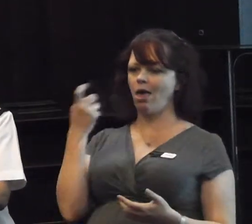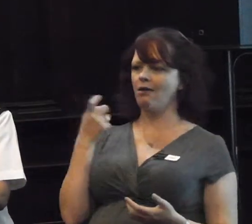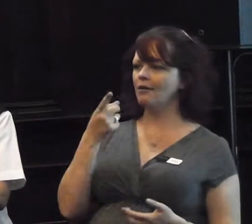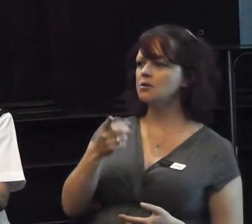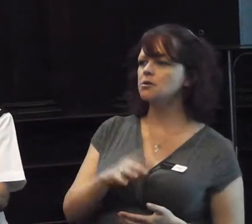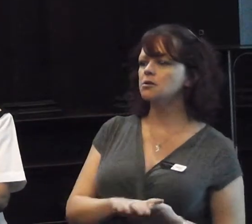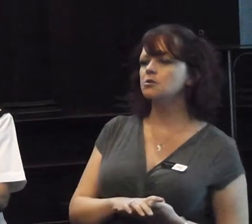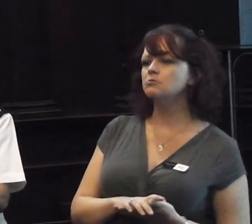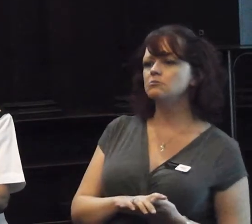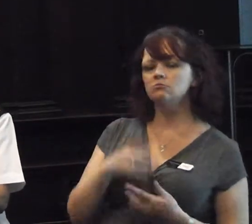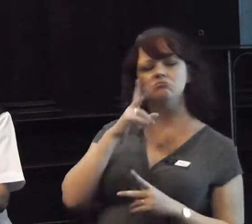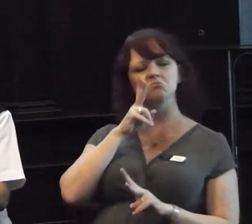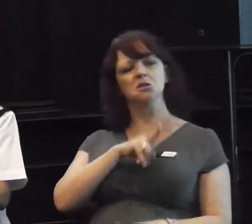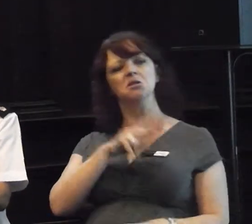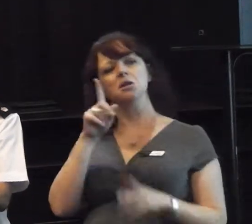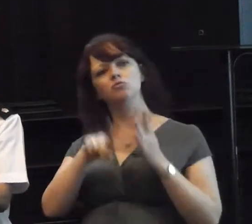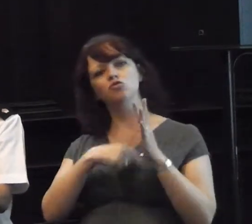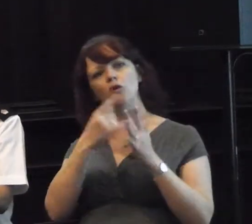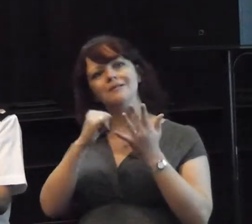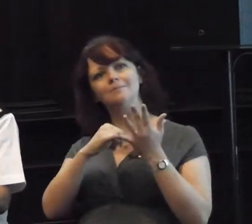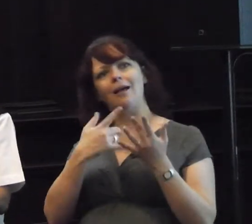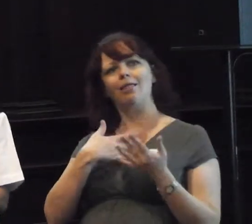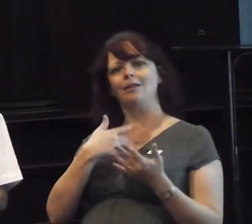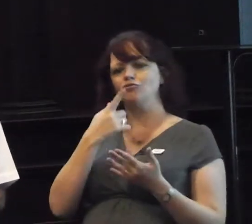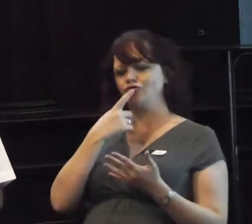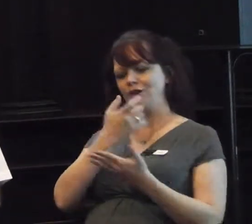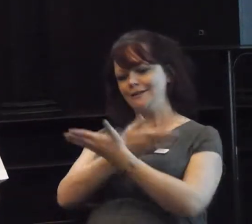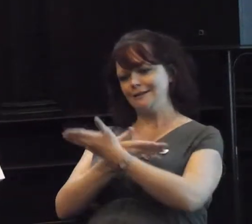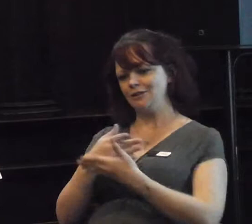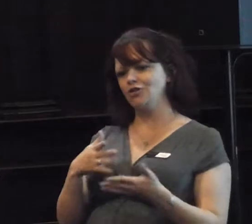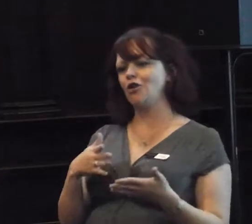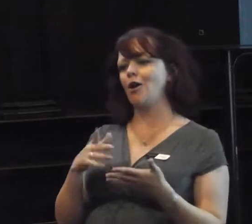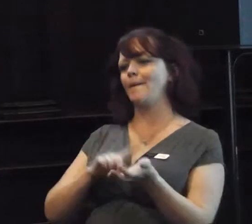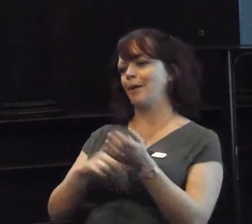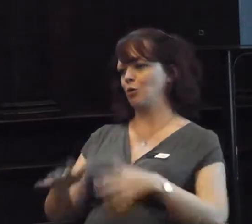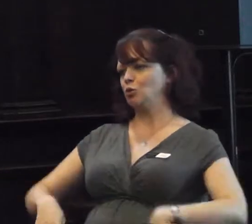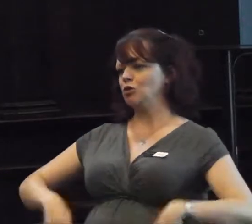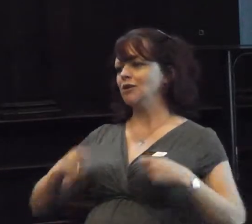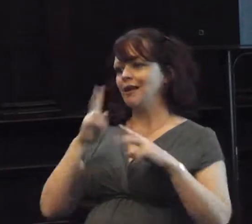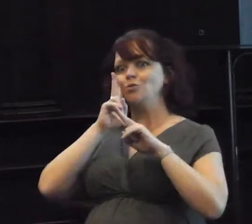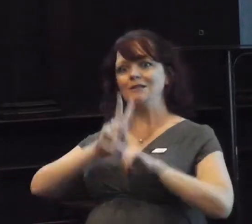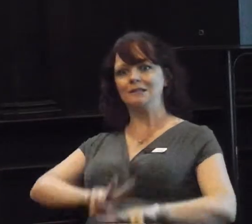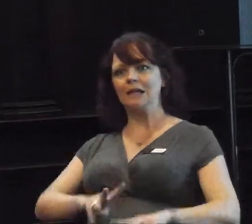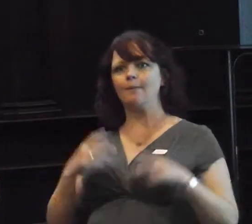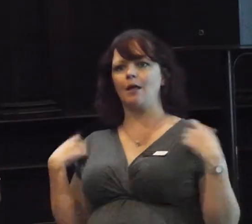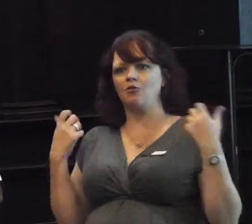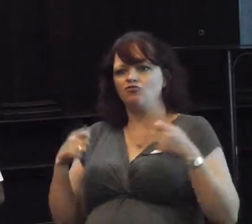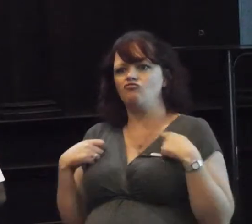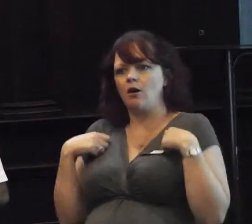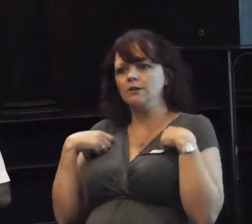Smith is walking up the road, wearing a red T-shirt and blue jeans, and a rucksack.